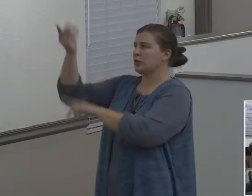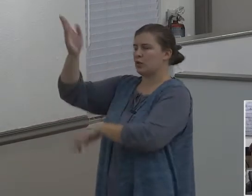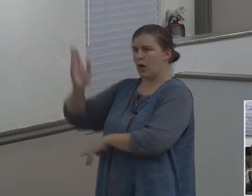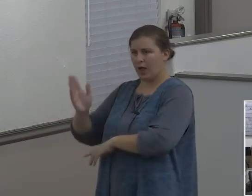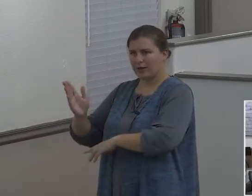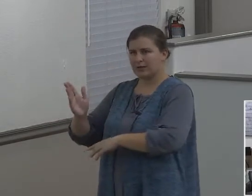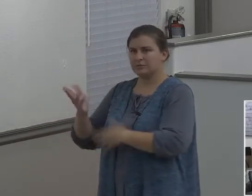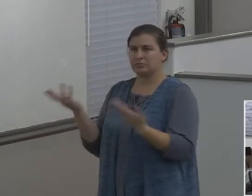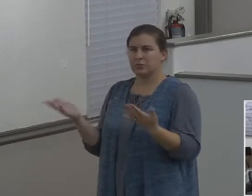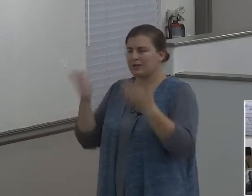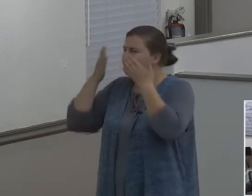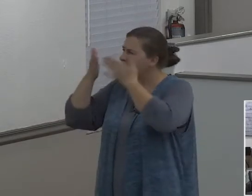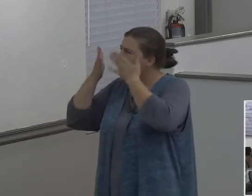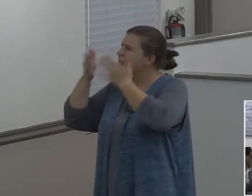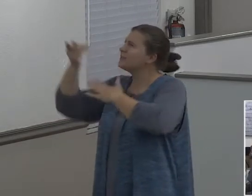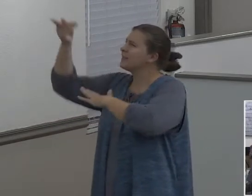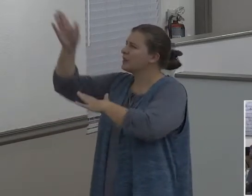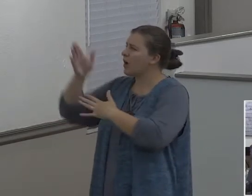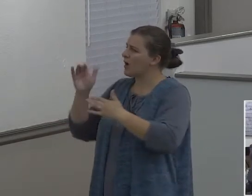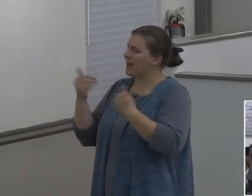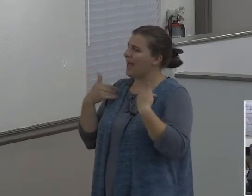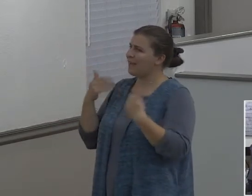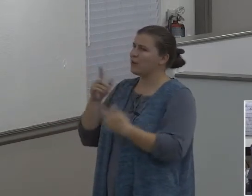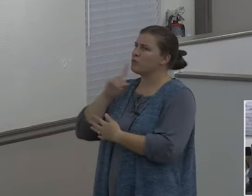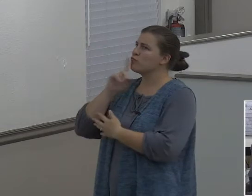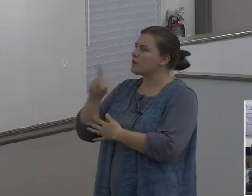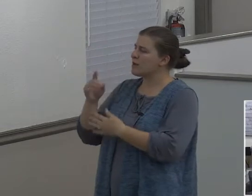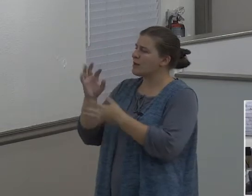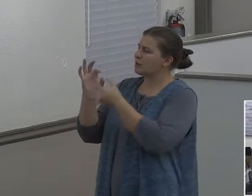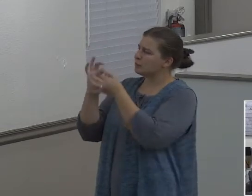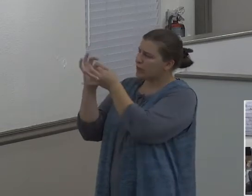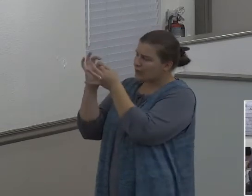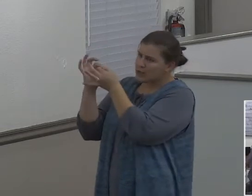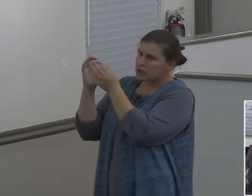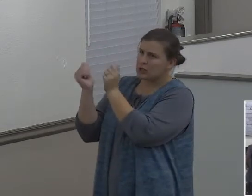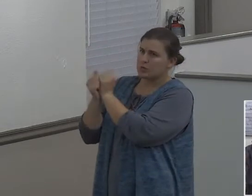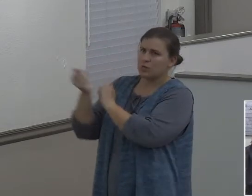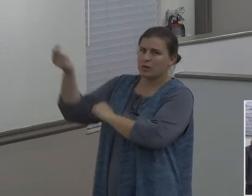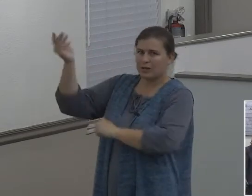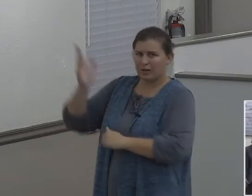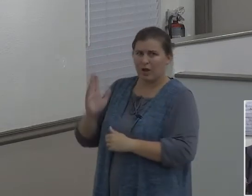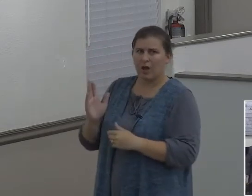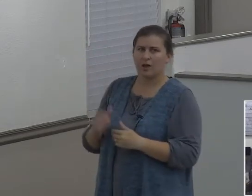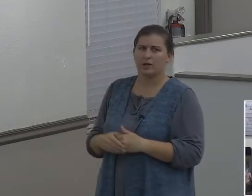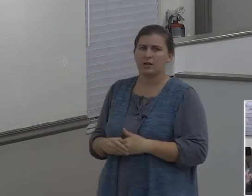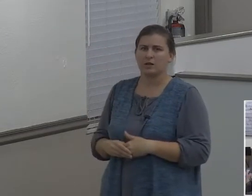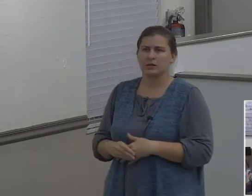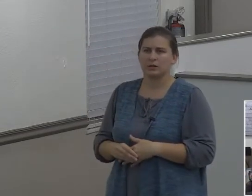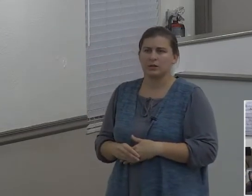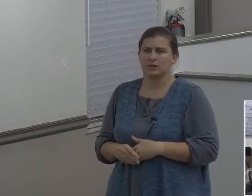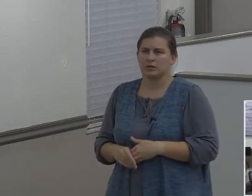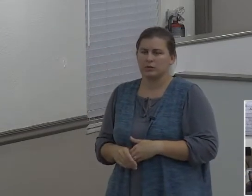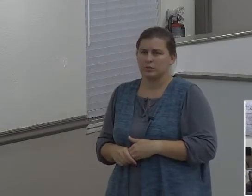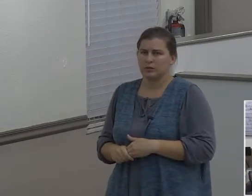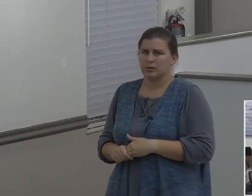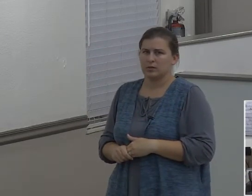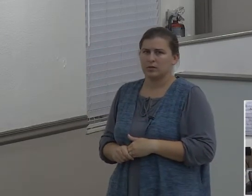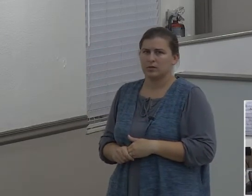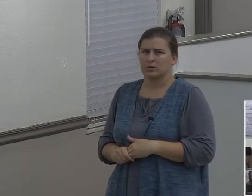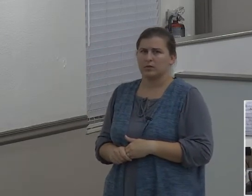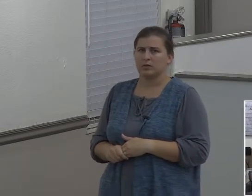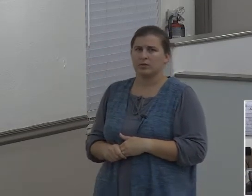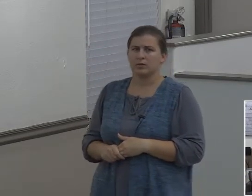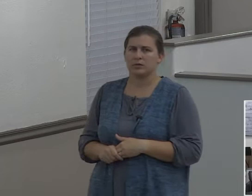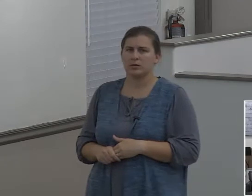having a real, intimate, honest-to-goodness relationship with the true God. You know, God